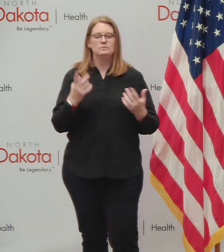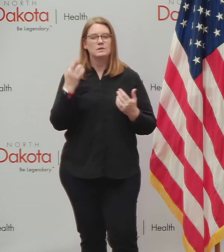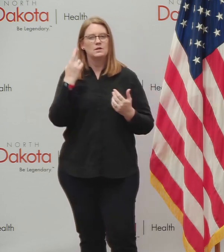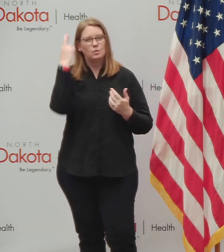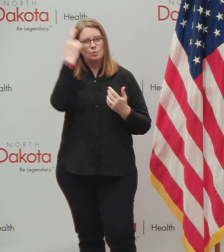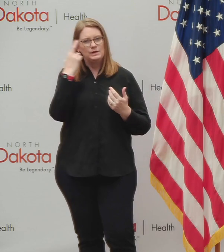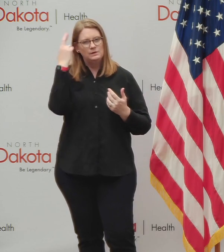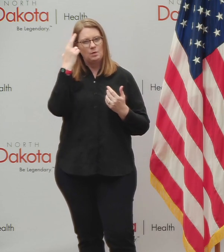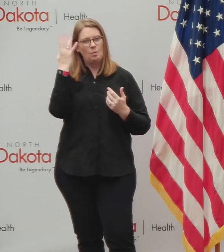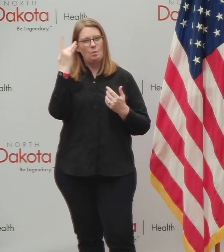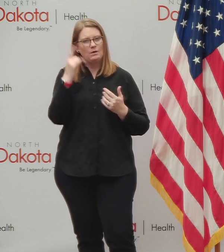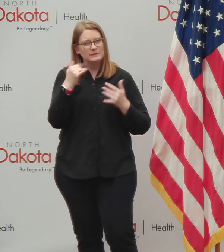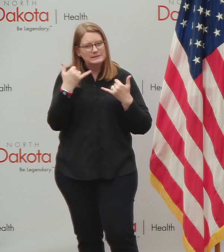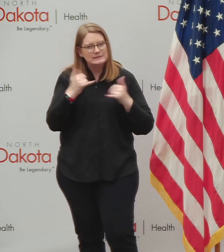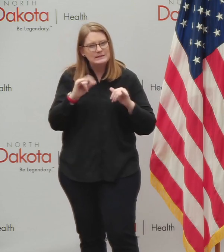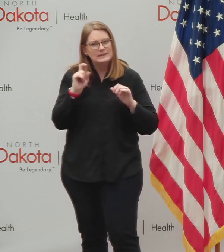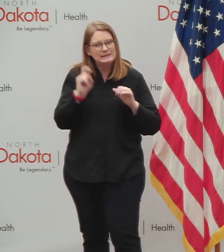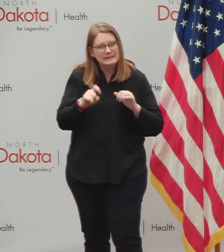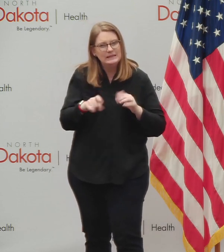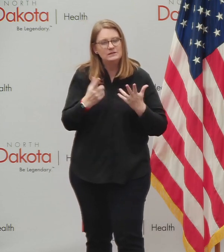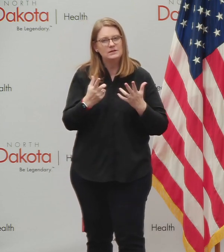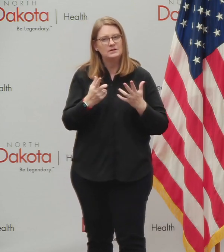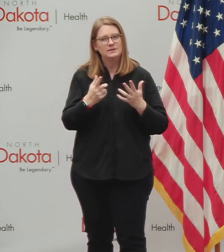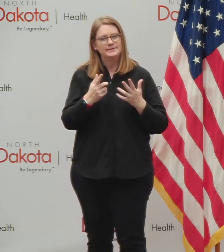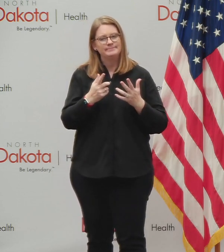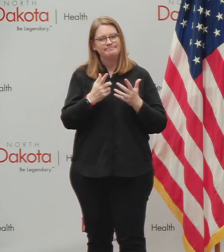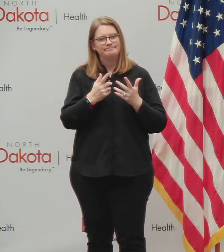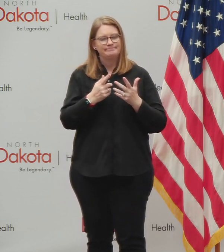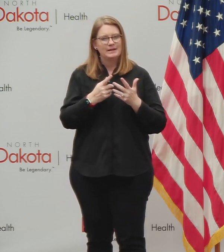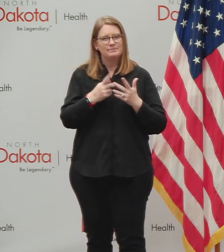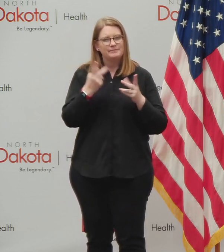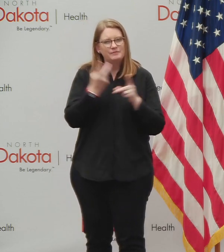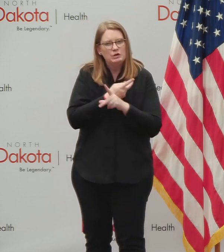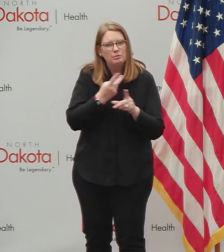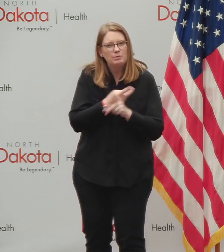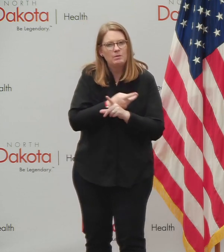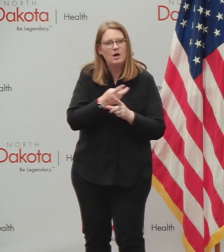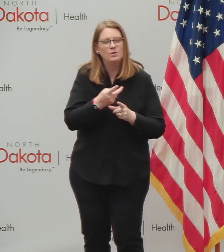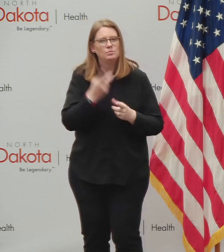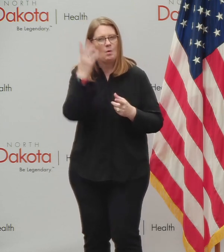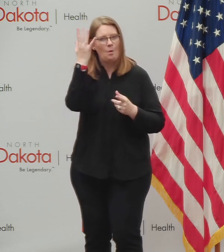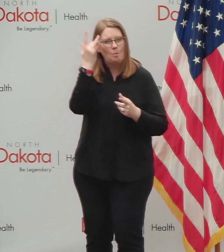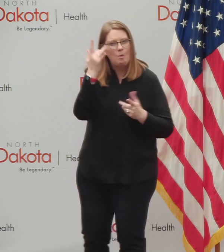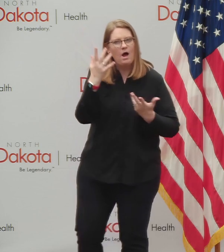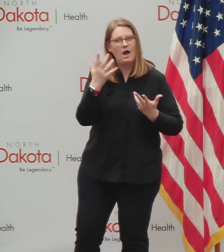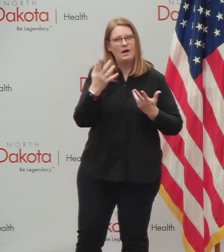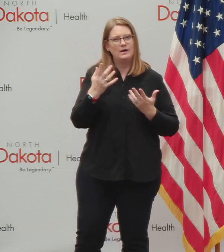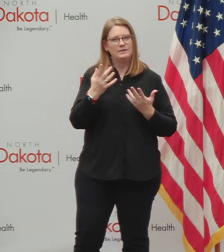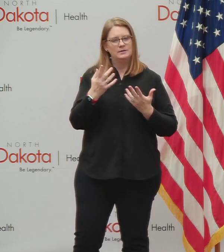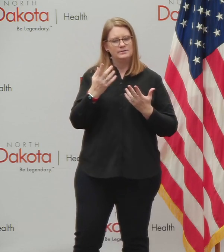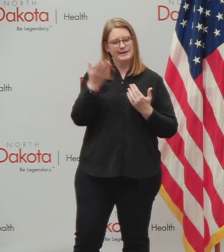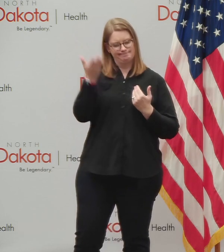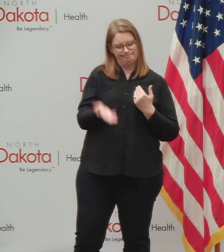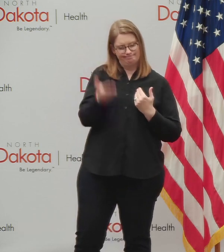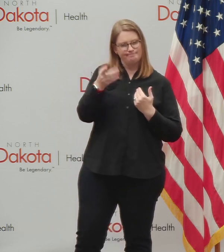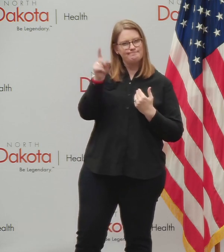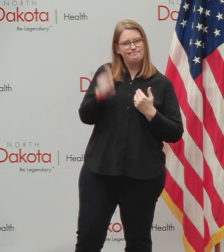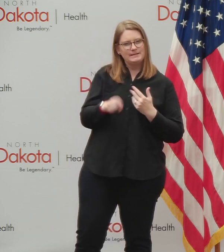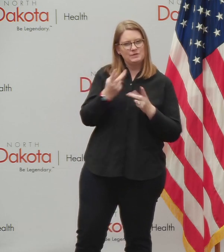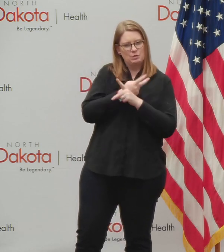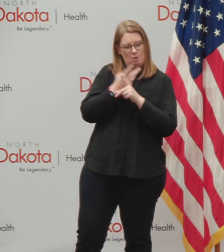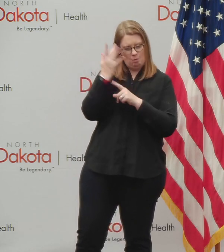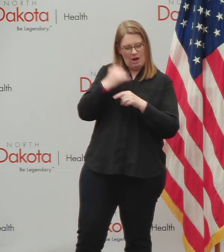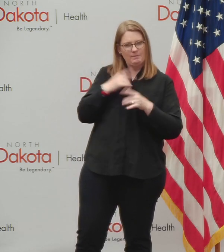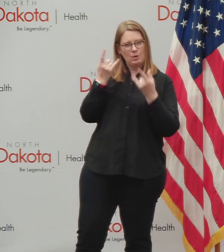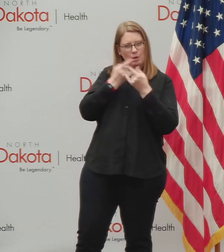and about individuals finding their own why. But there's a collective why, which we need to focus on, which we've been talking